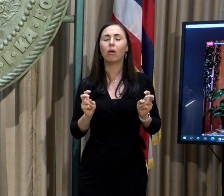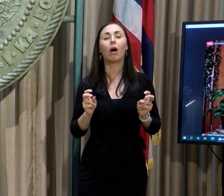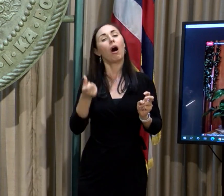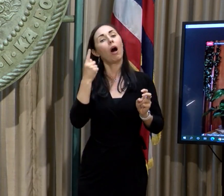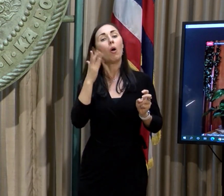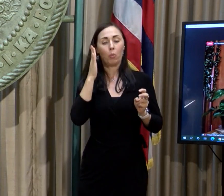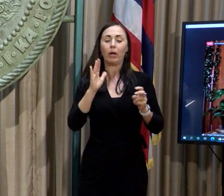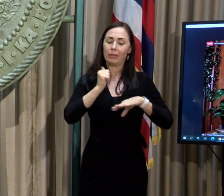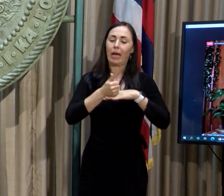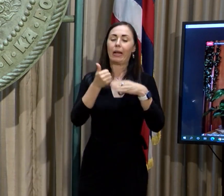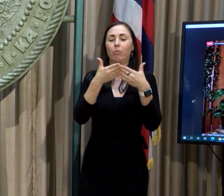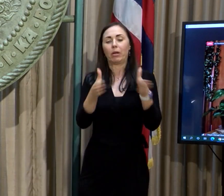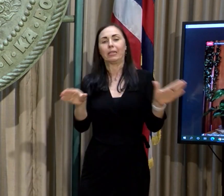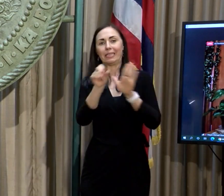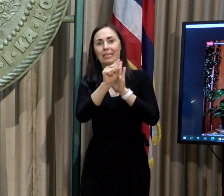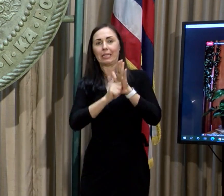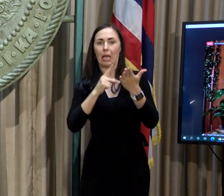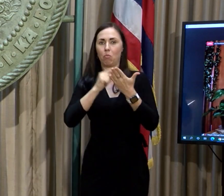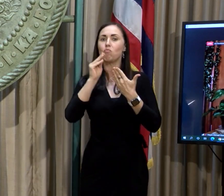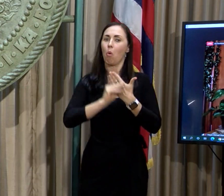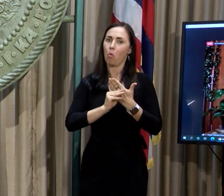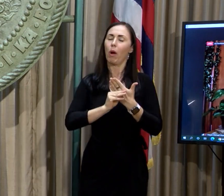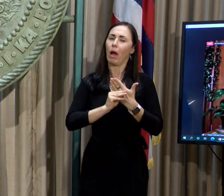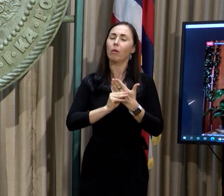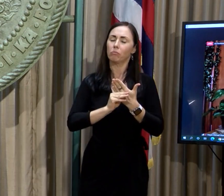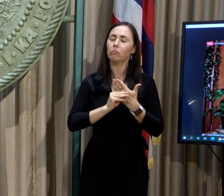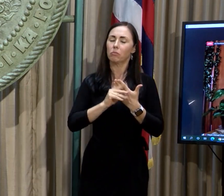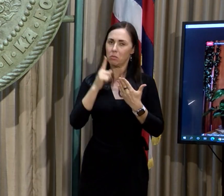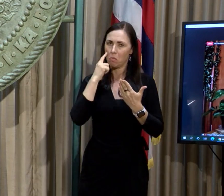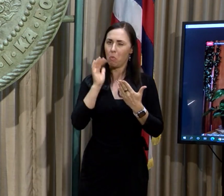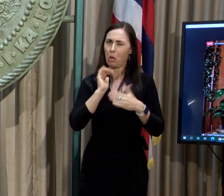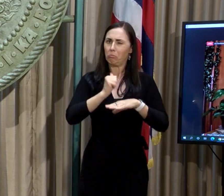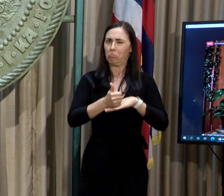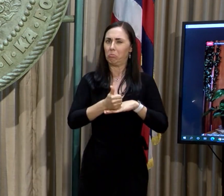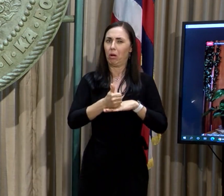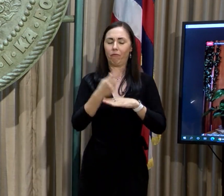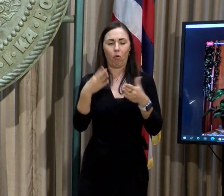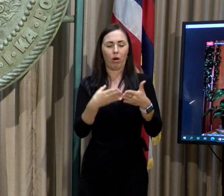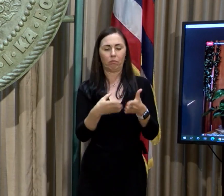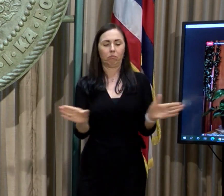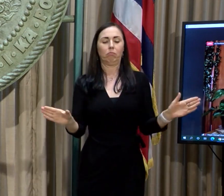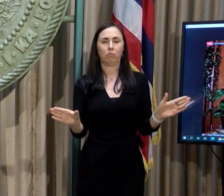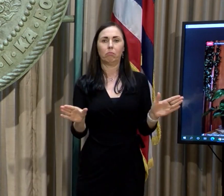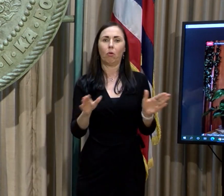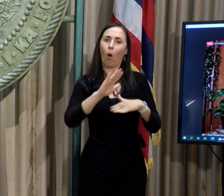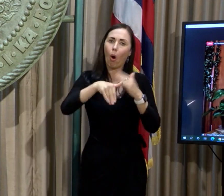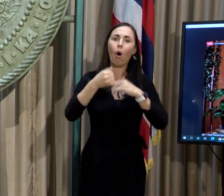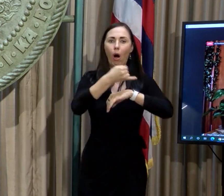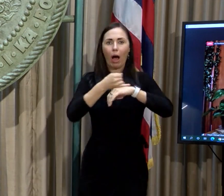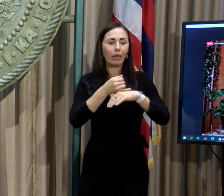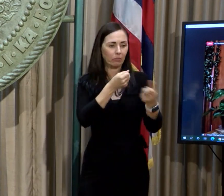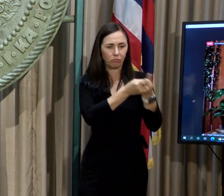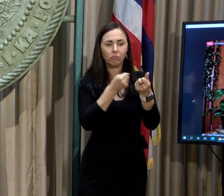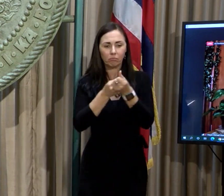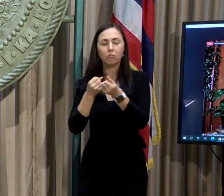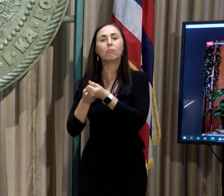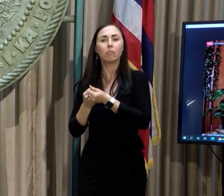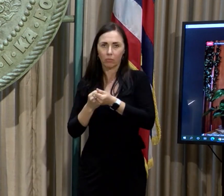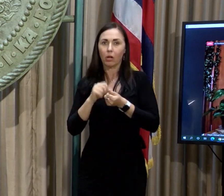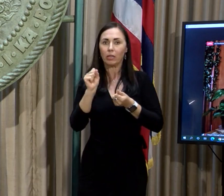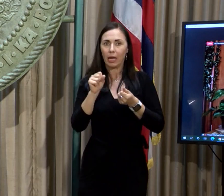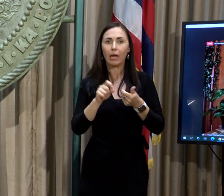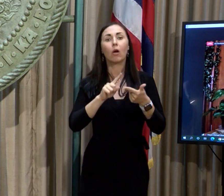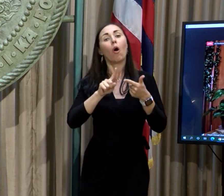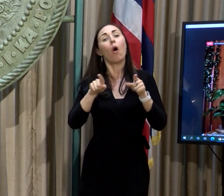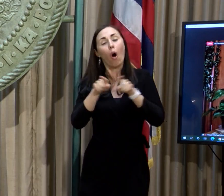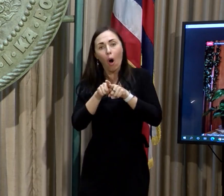programs that would be rolled out to, you know, statewide supporters. In addition, there will